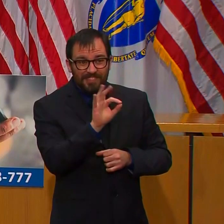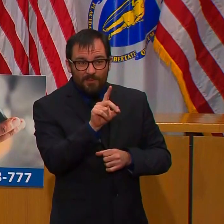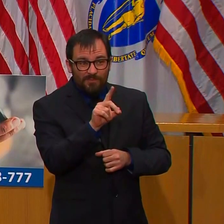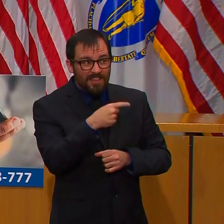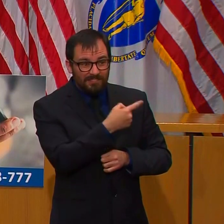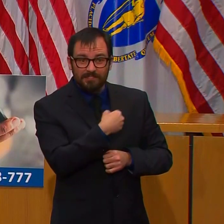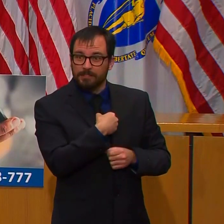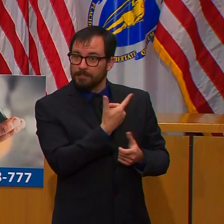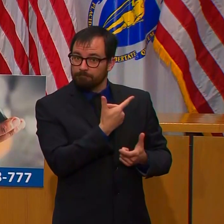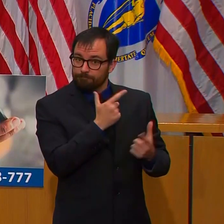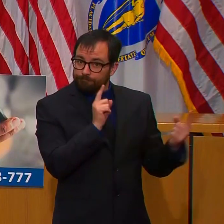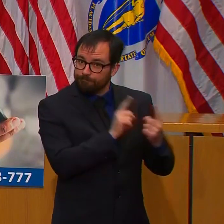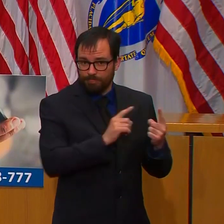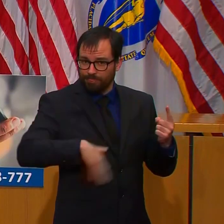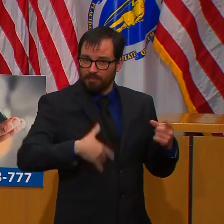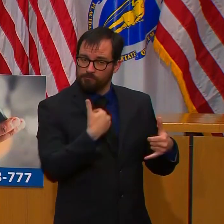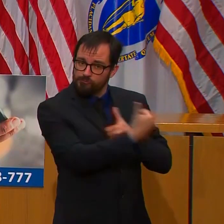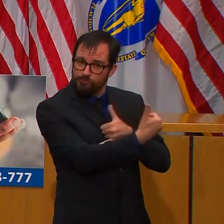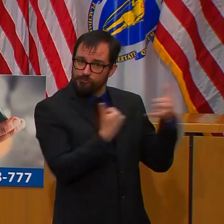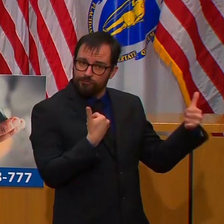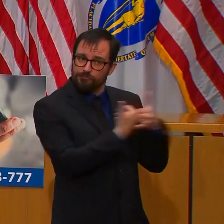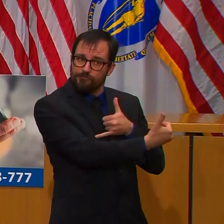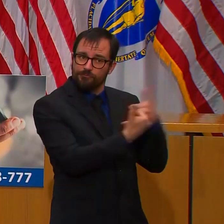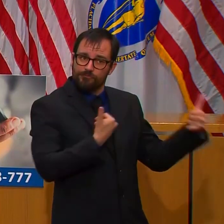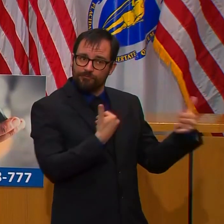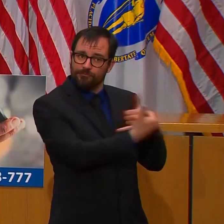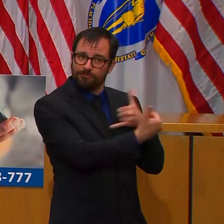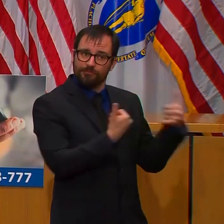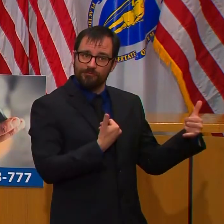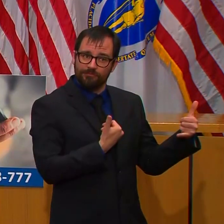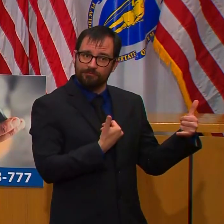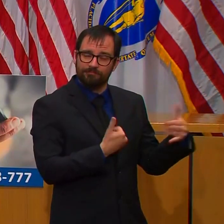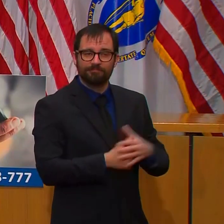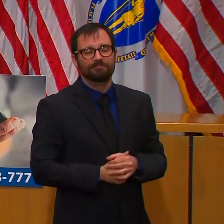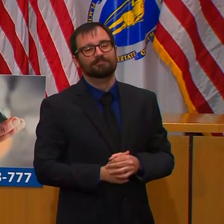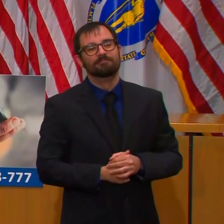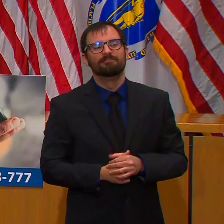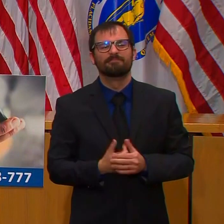one of us are very good at that. And I miss them.